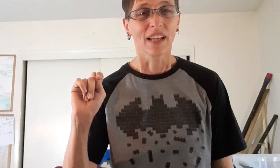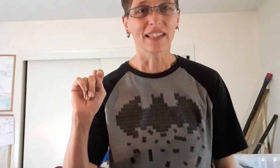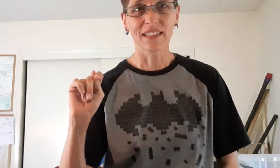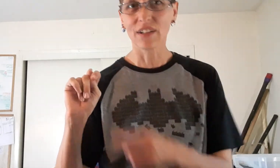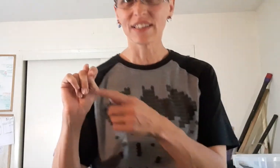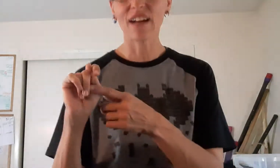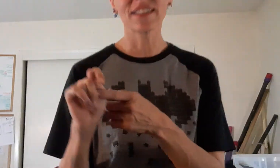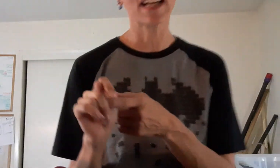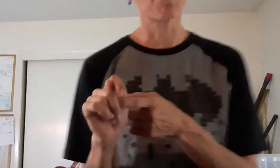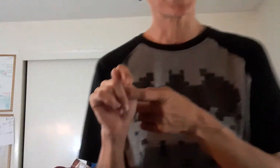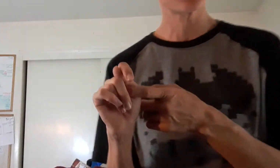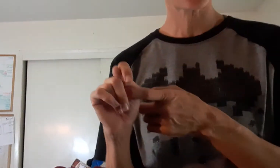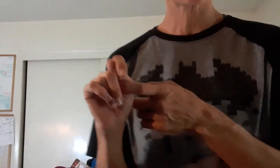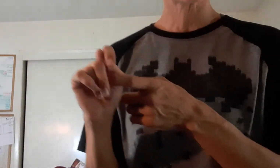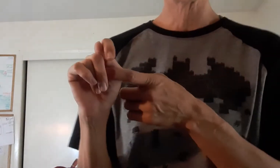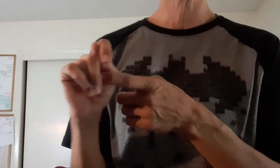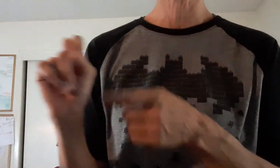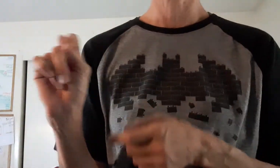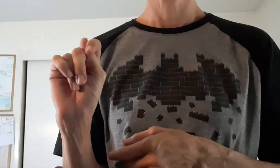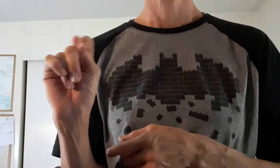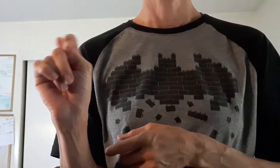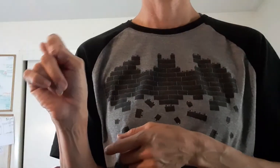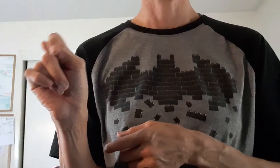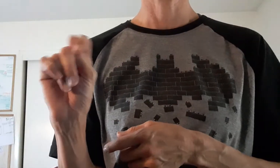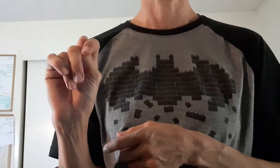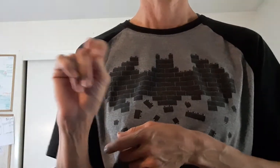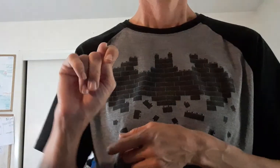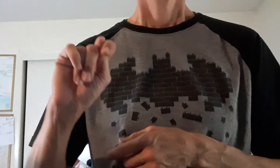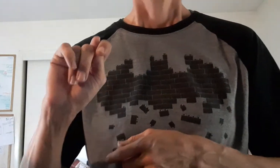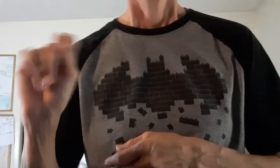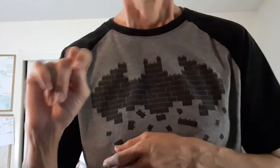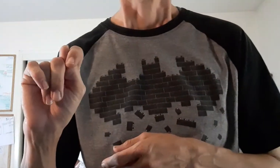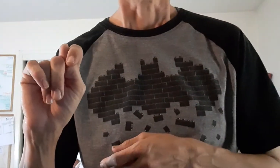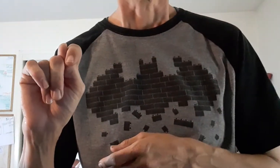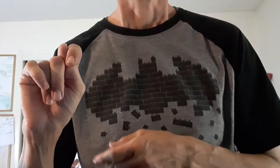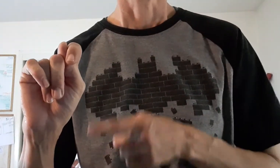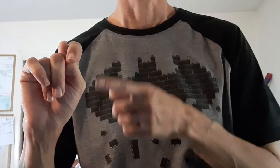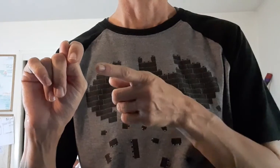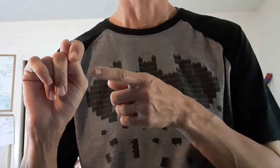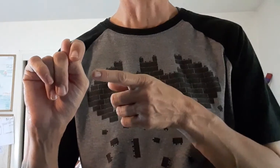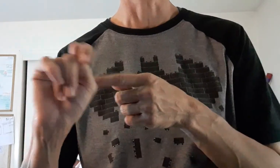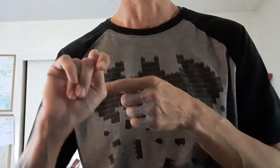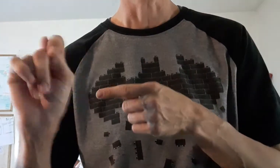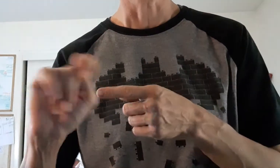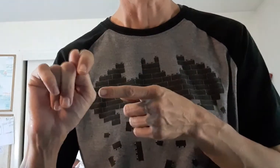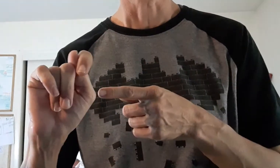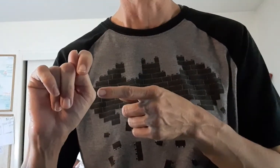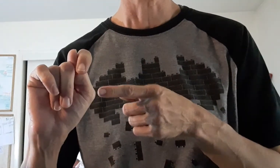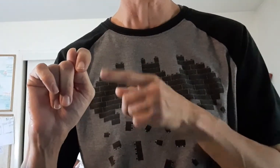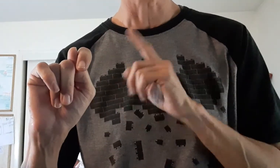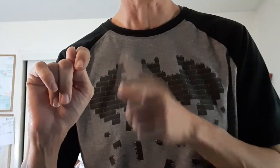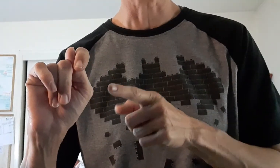Notice how it's like a big shake and a little shake? Toilet. Toilet. That's just a toilet.